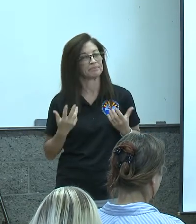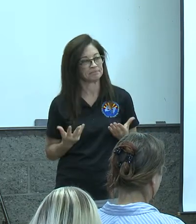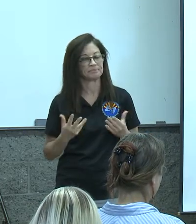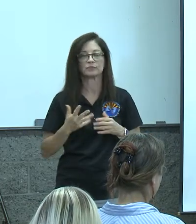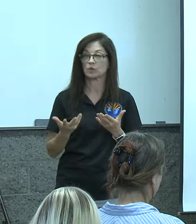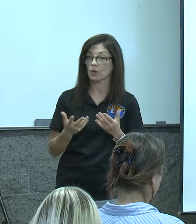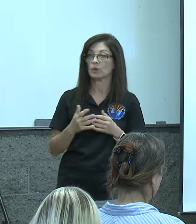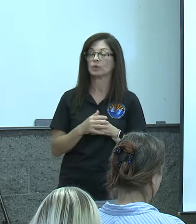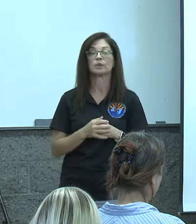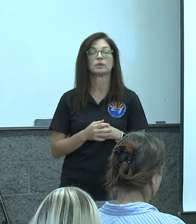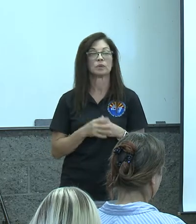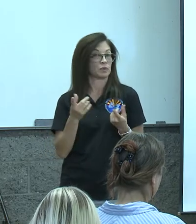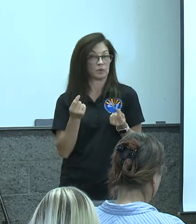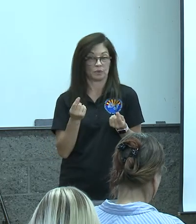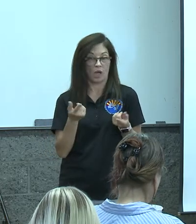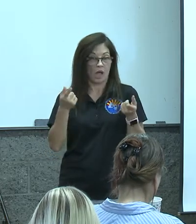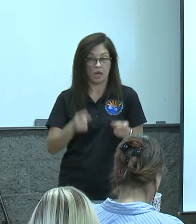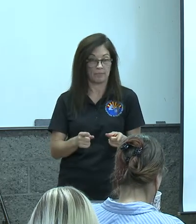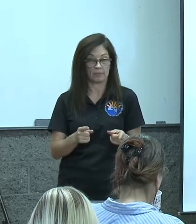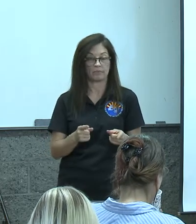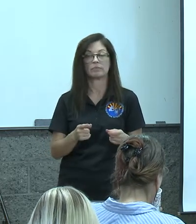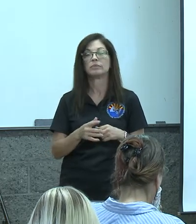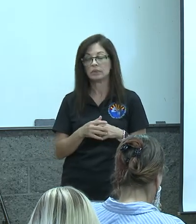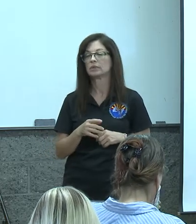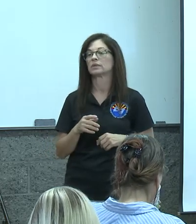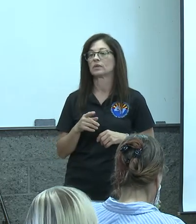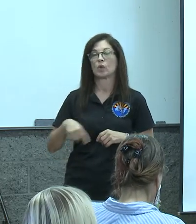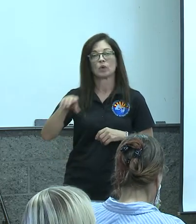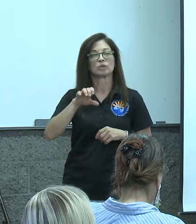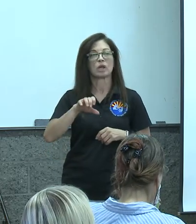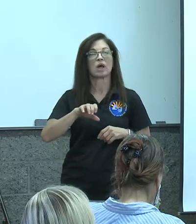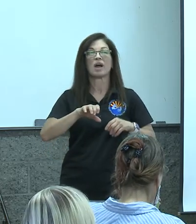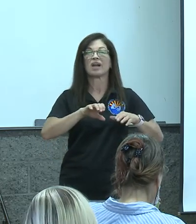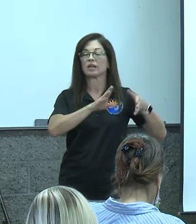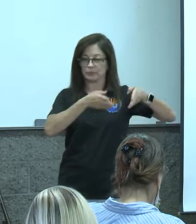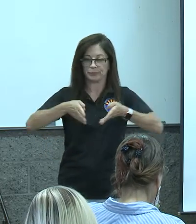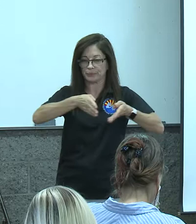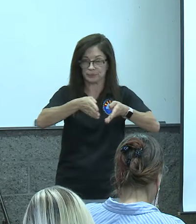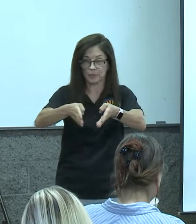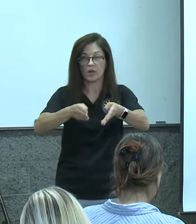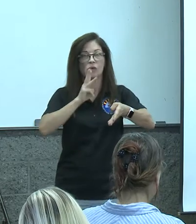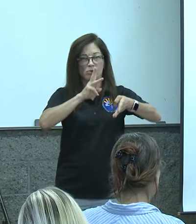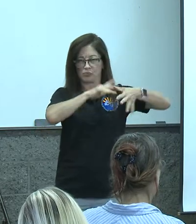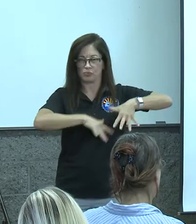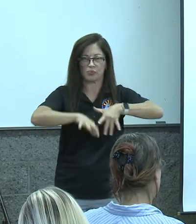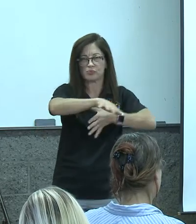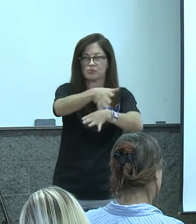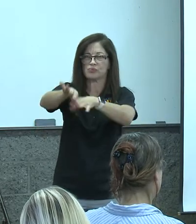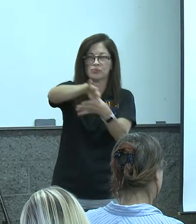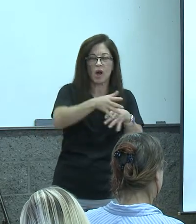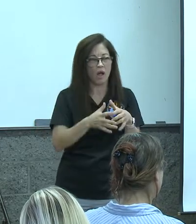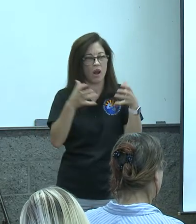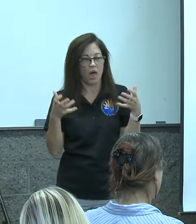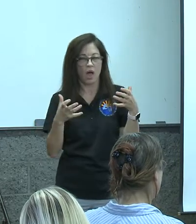basically what happened is that those channels carried a whole lot of water and they carried a